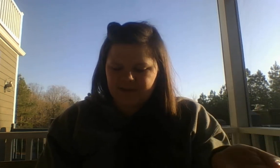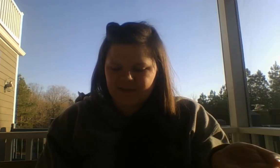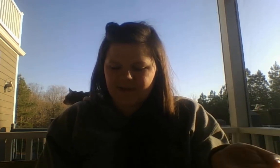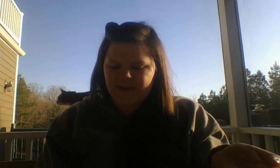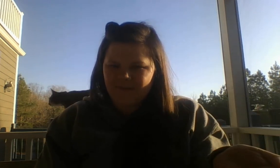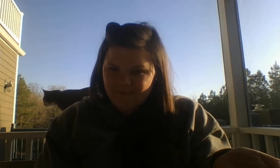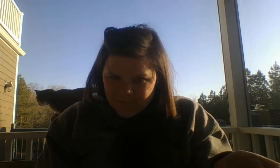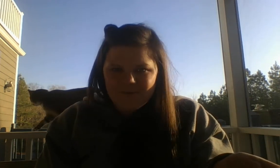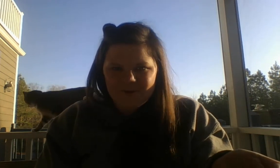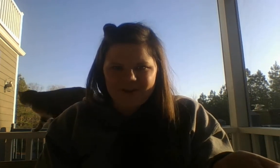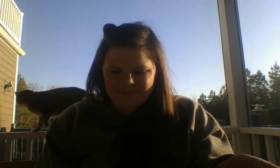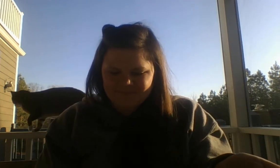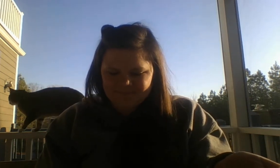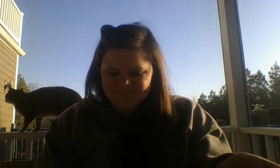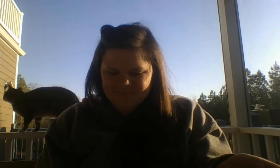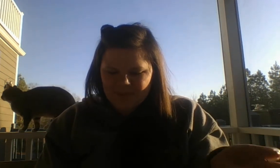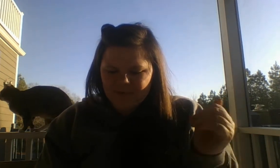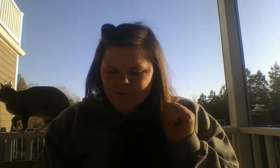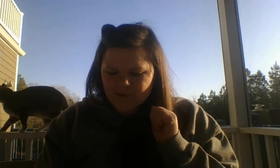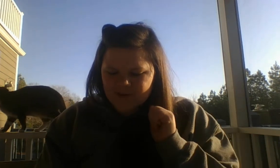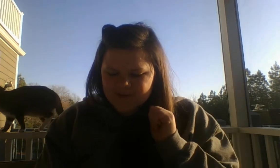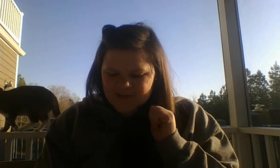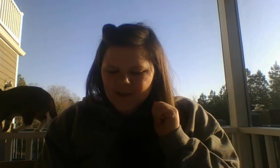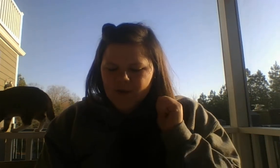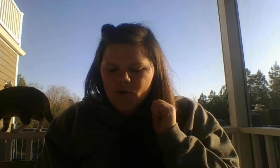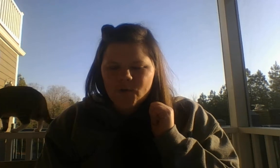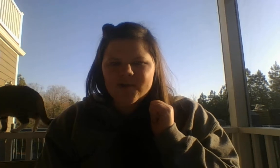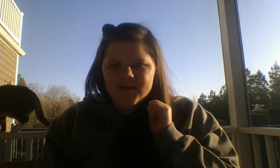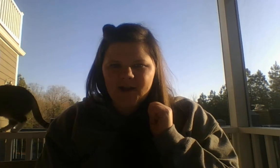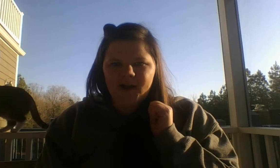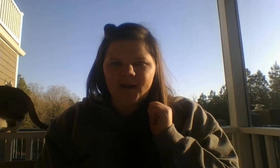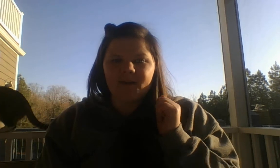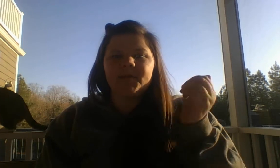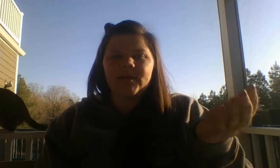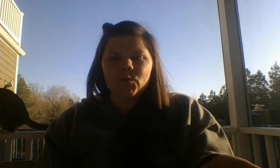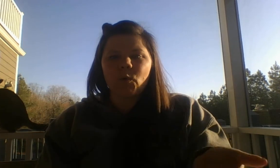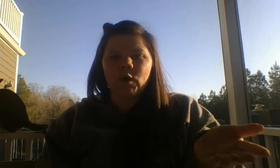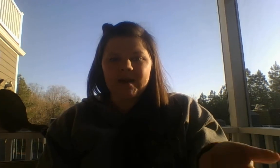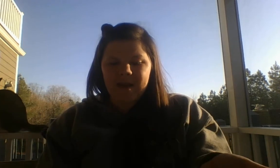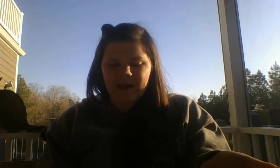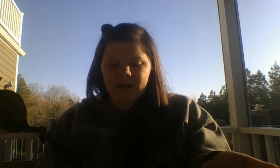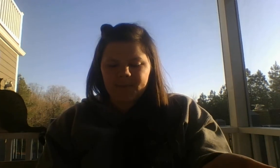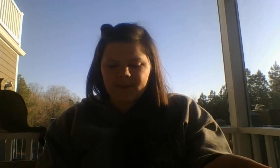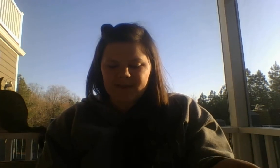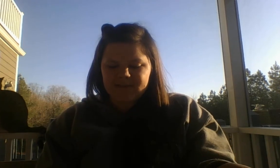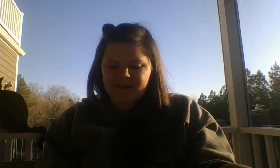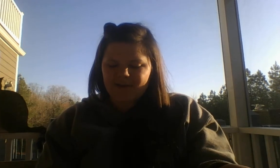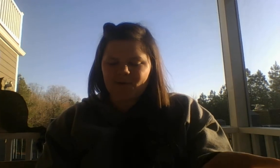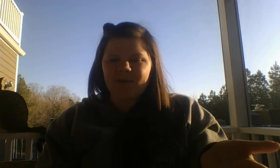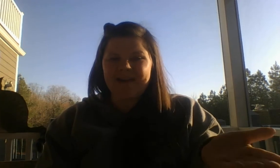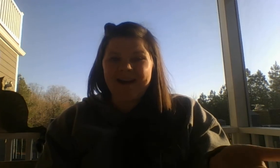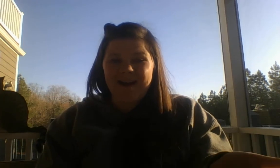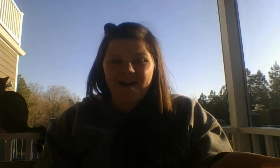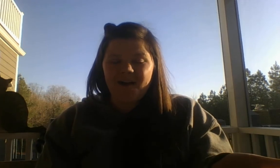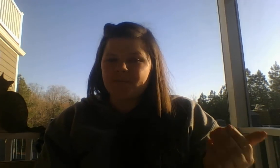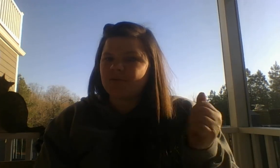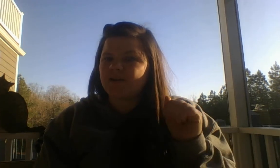foot. The word is corn cob. Take away cob. The word